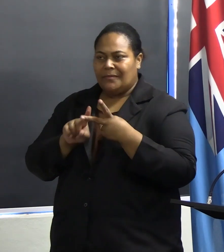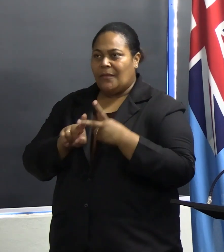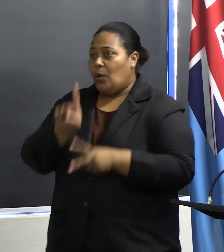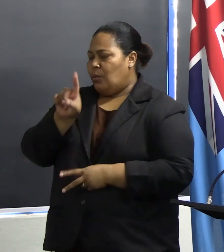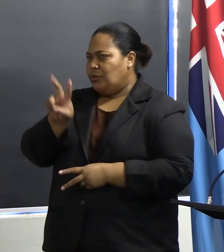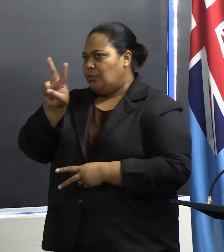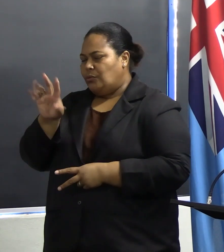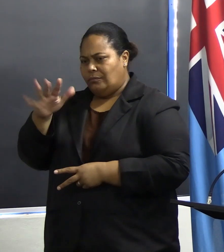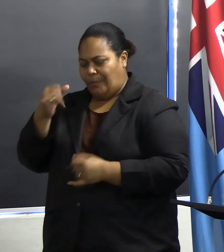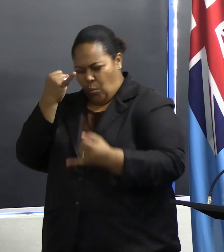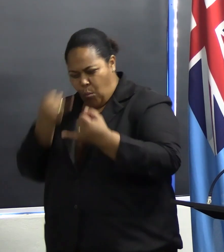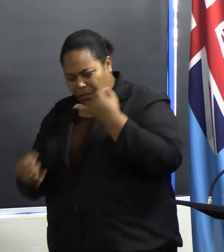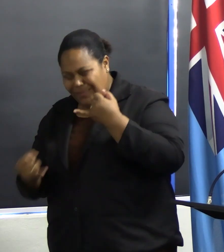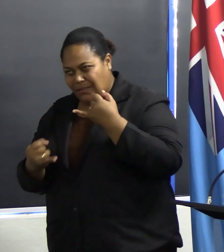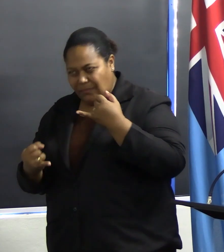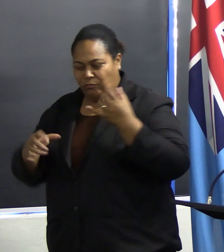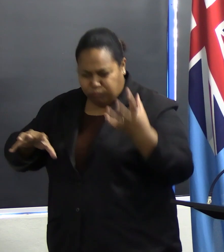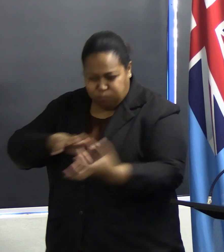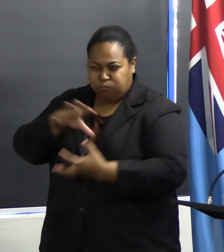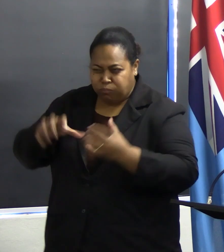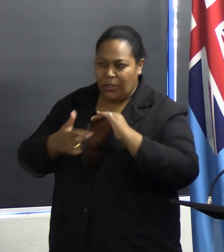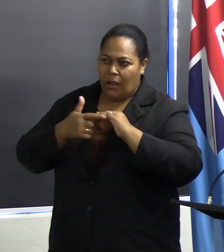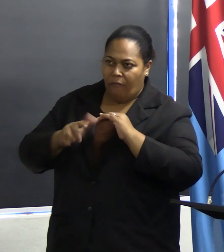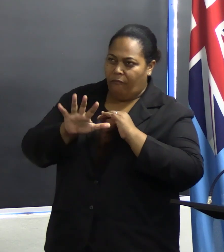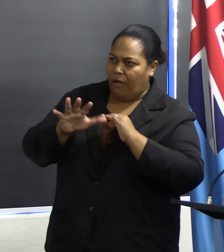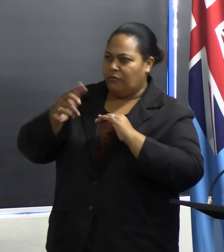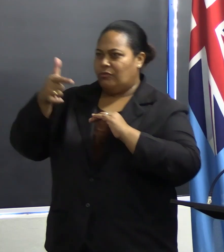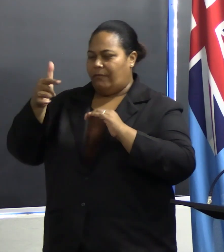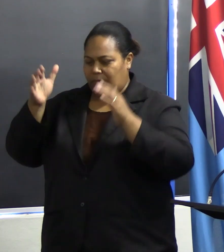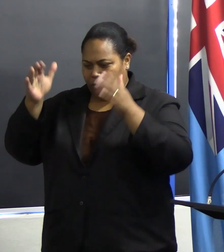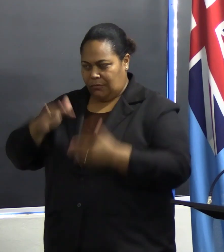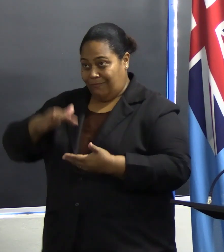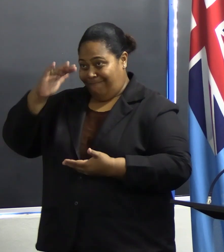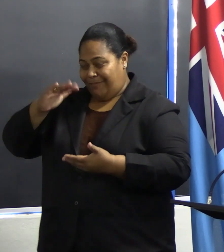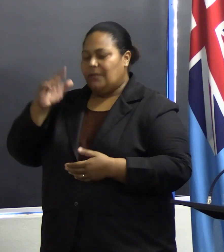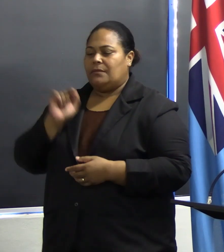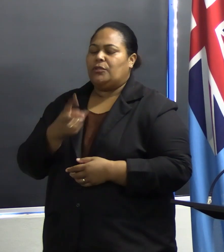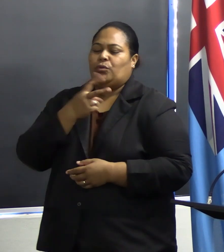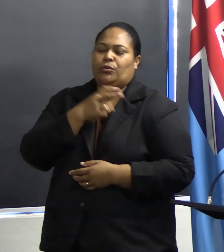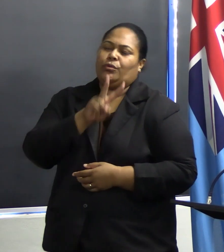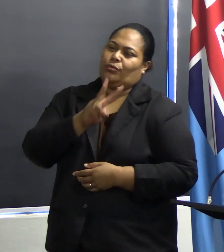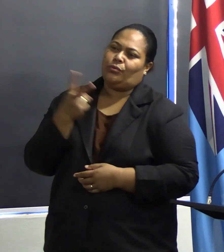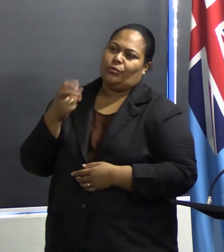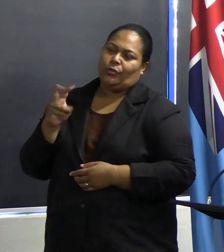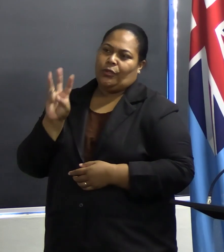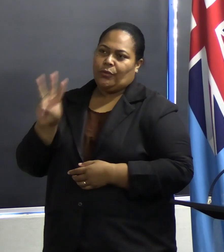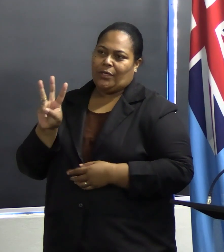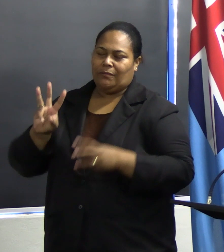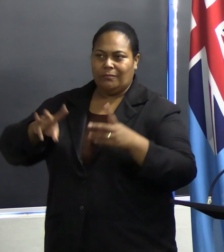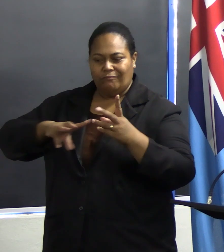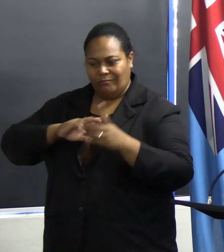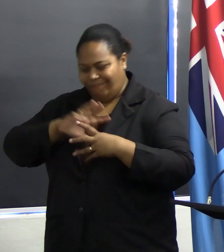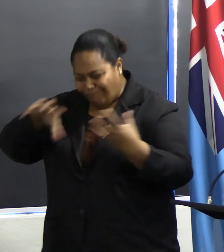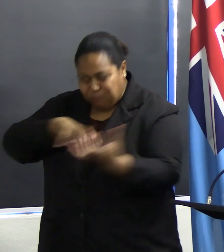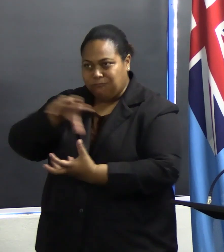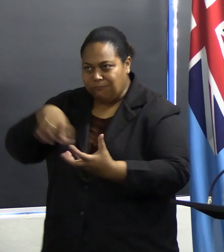two severe tropical cyclones are likely to affect Fiji during the 2022-2023 cyclone season. Additionally,